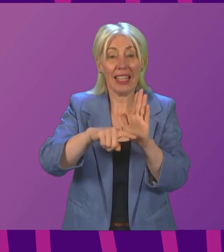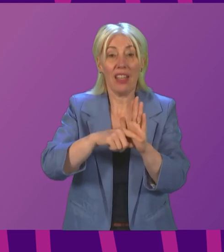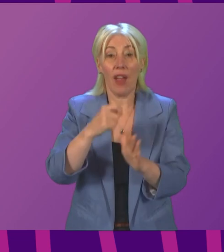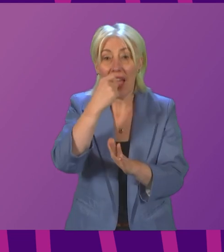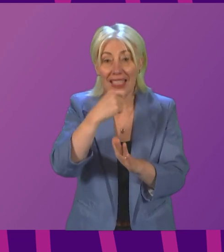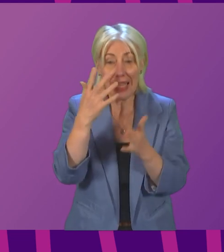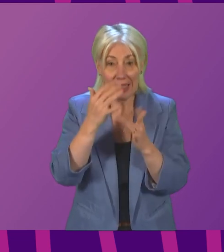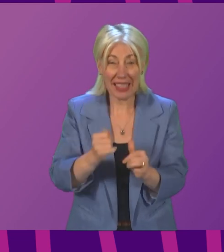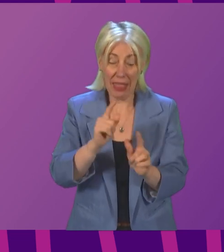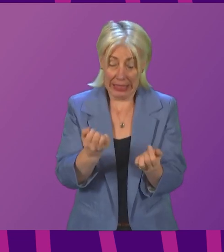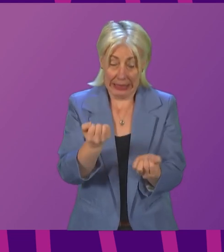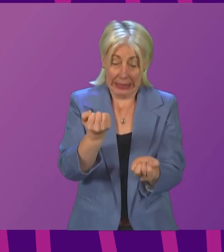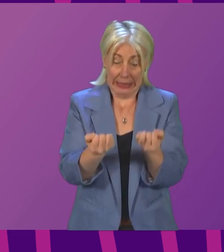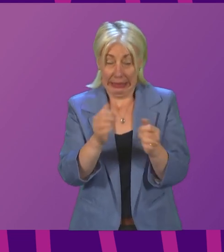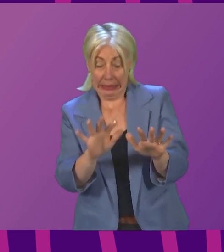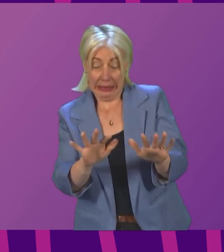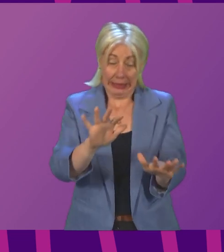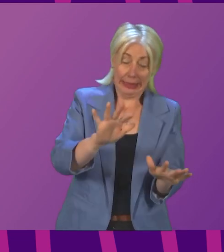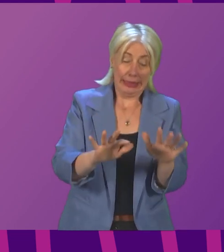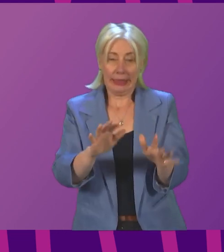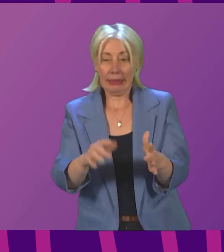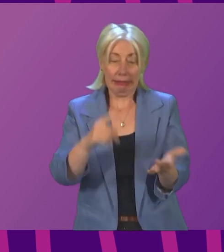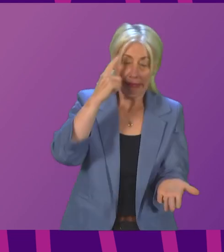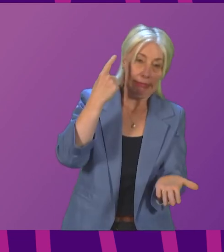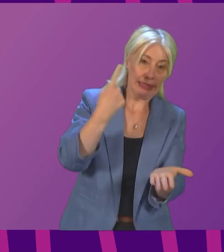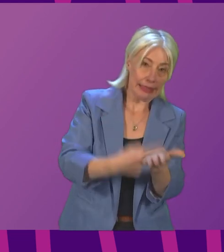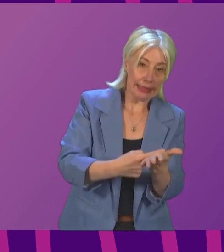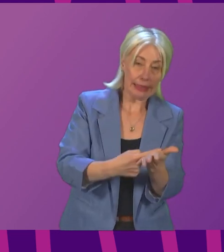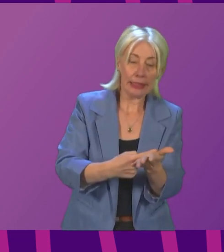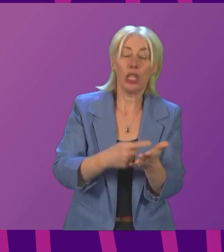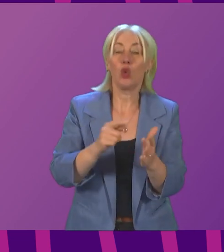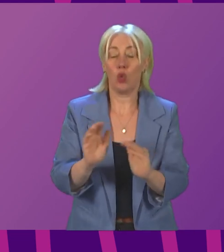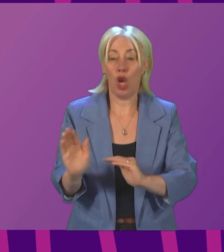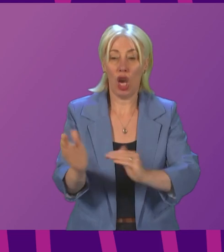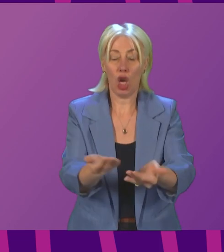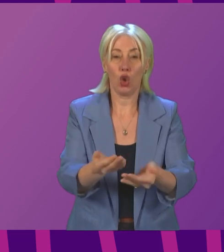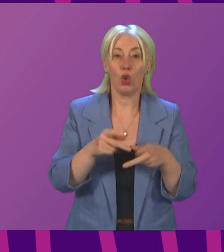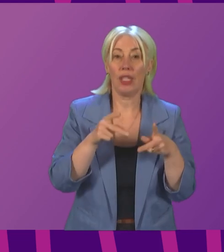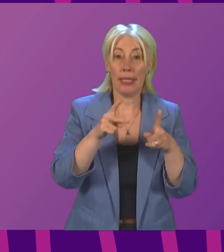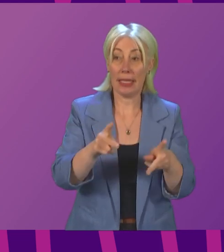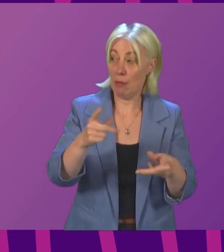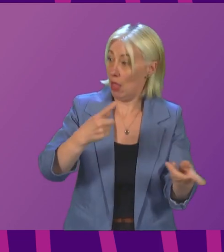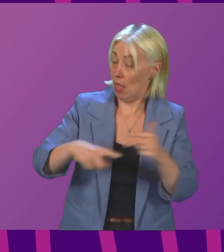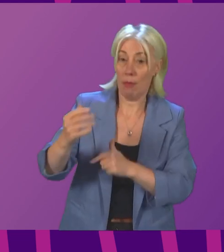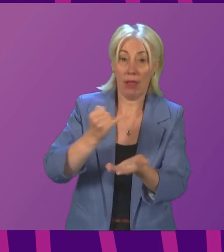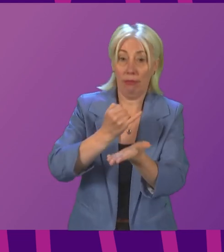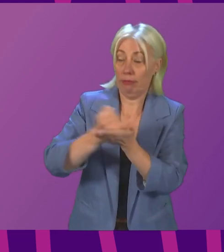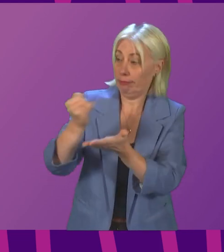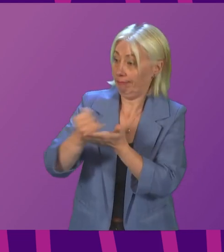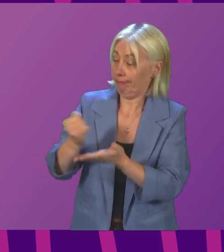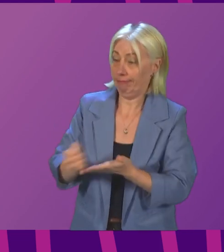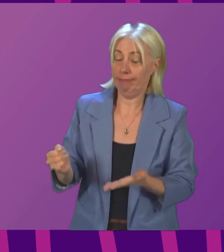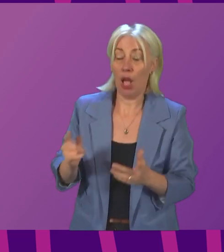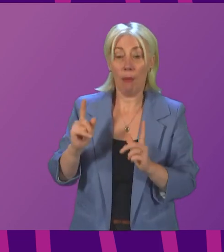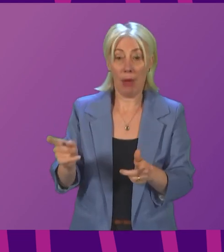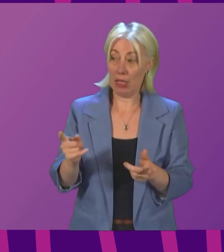finely balanced judgment. When we have taken a decision to introduce a scheme with the express objective of using that,